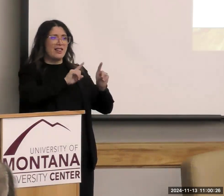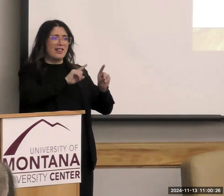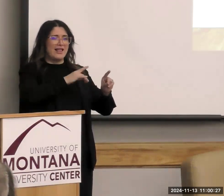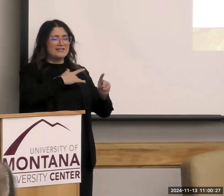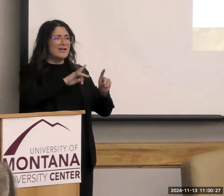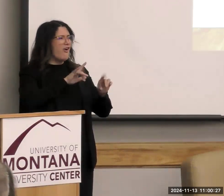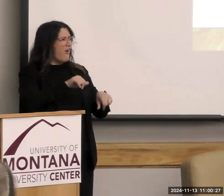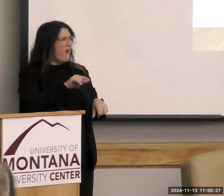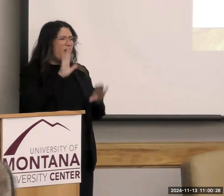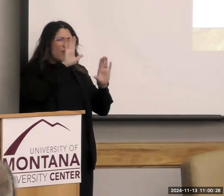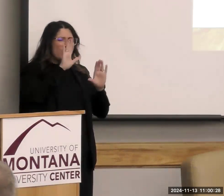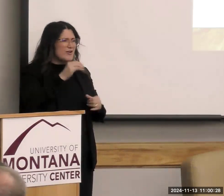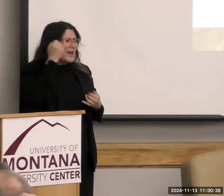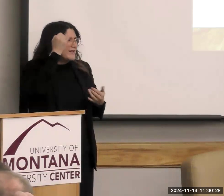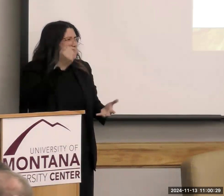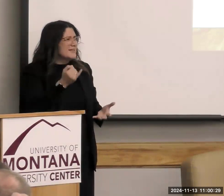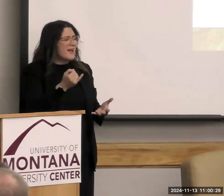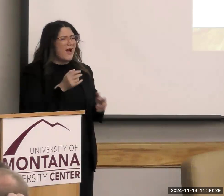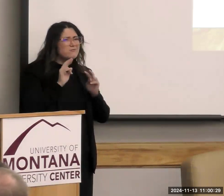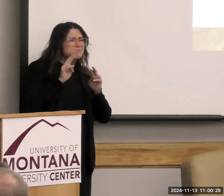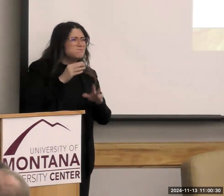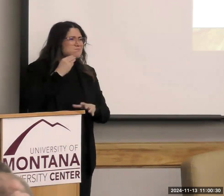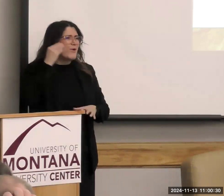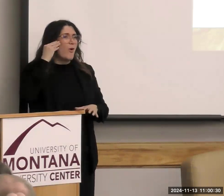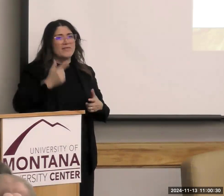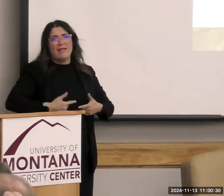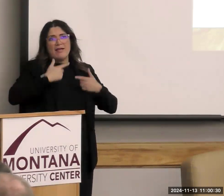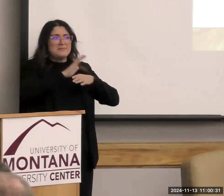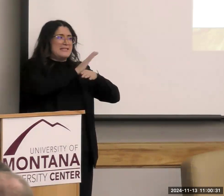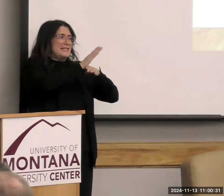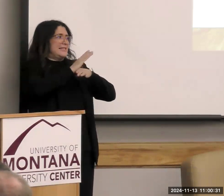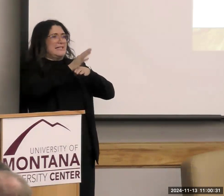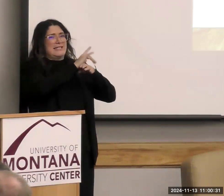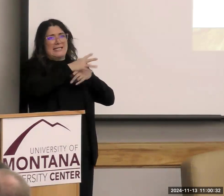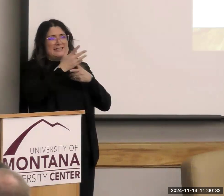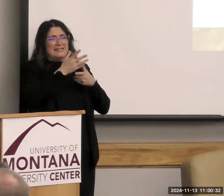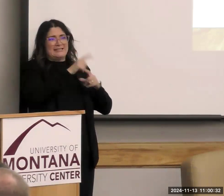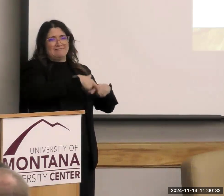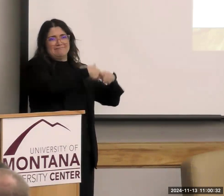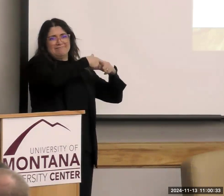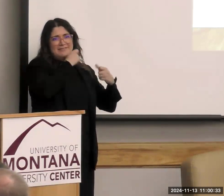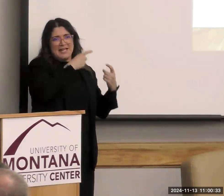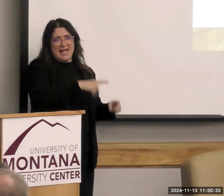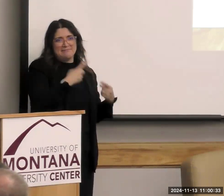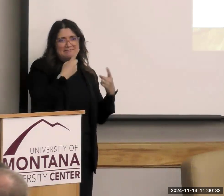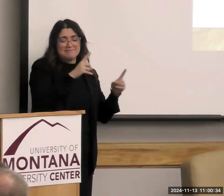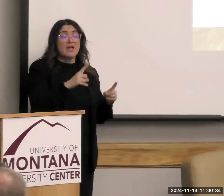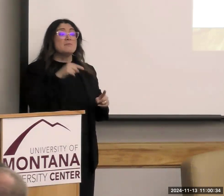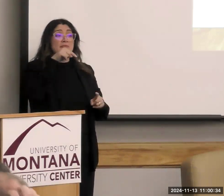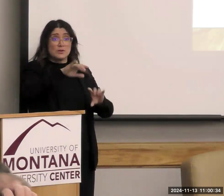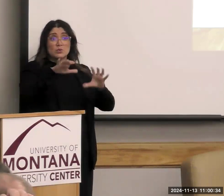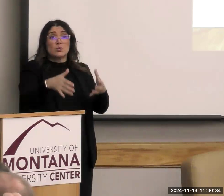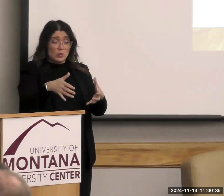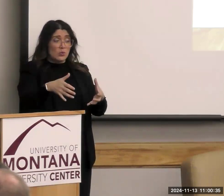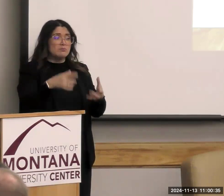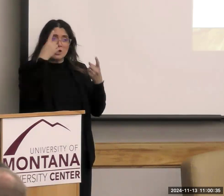it's a great idea. I can't wait until I get home. And then your old life takes over and nothing really happens. Well, this group, when they agreed to come to the meeting,